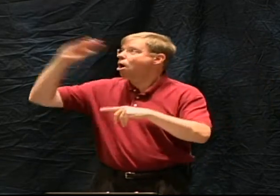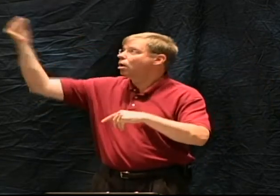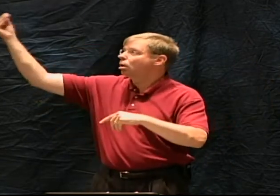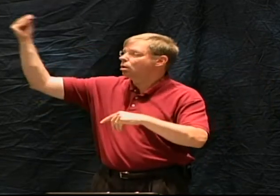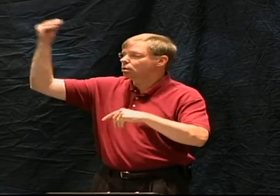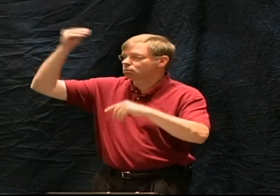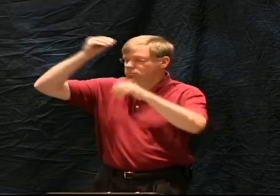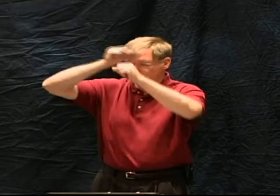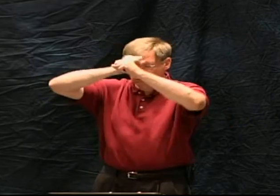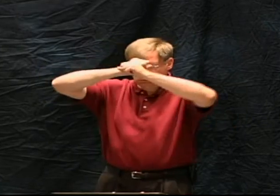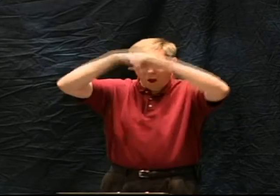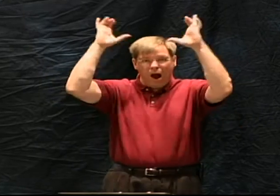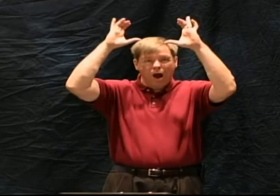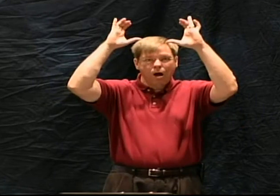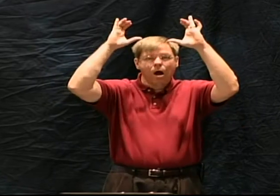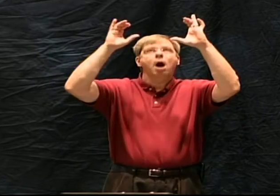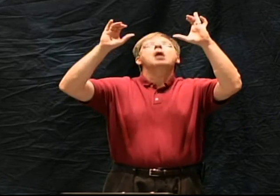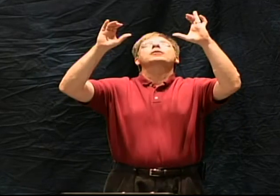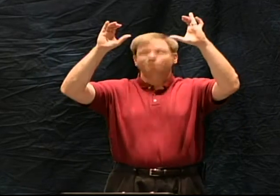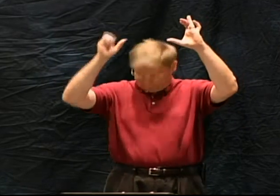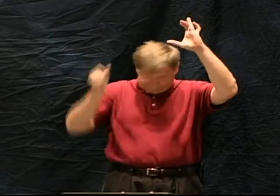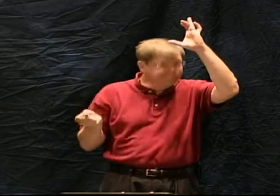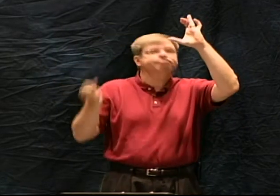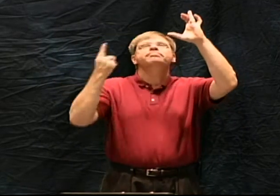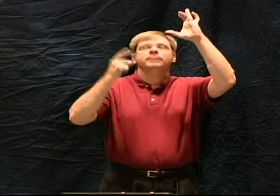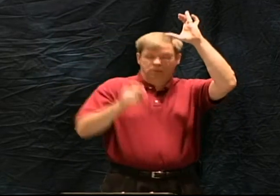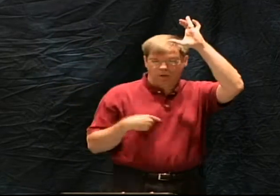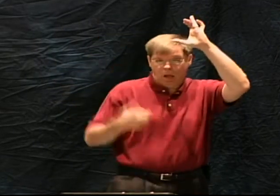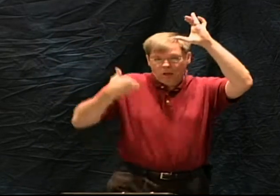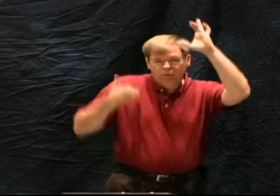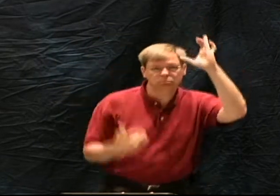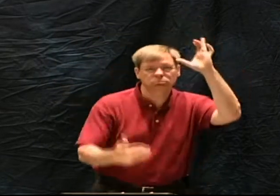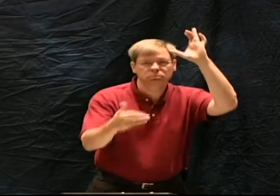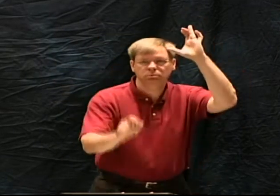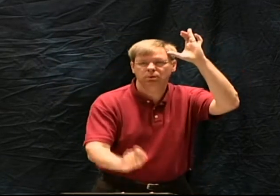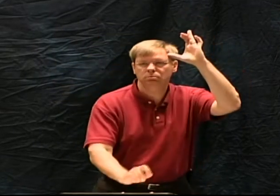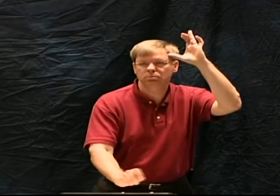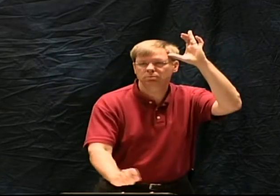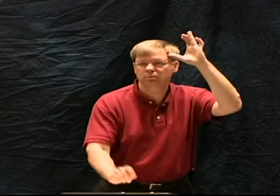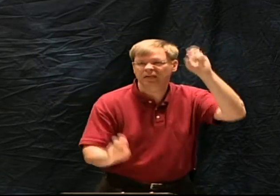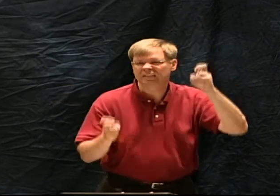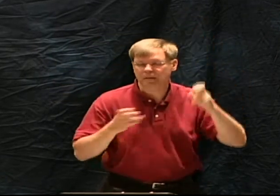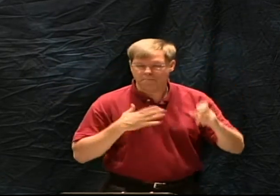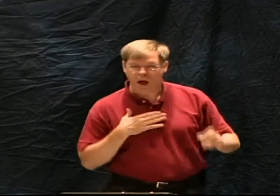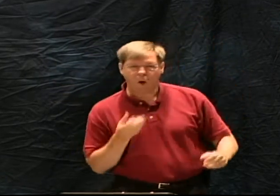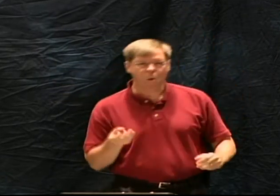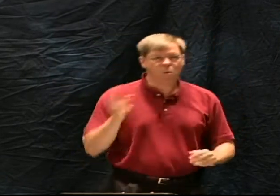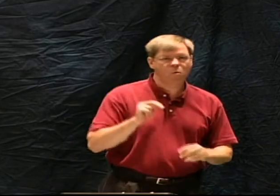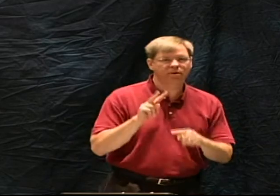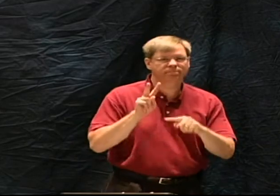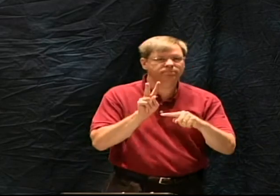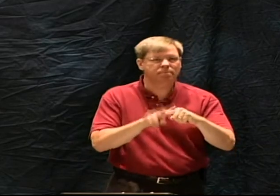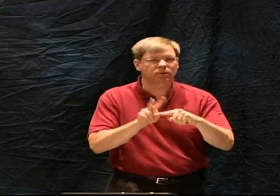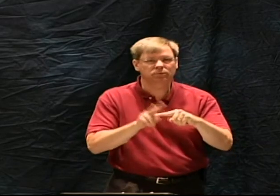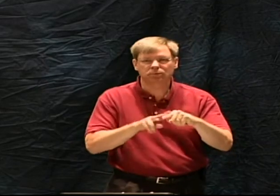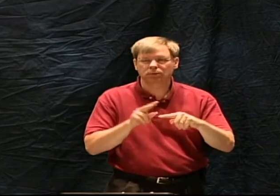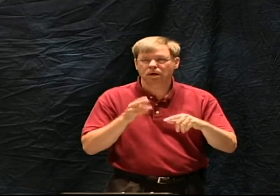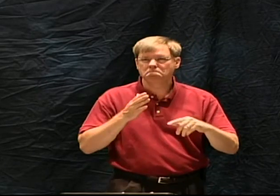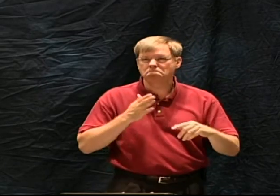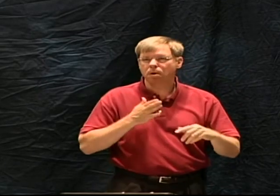Thought inspiration means that God only inspired the thought. From that point on, it was up to the writer.